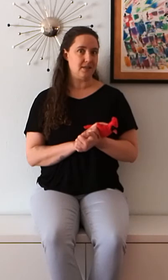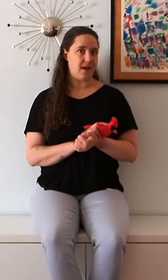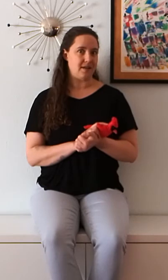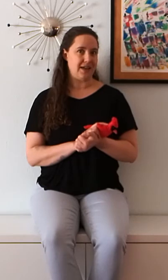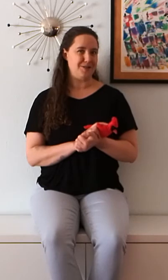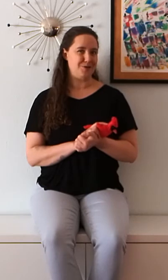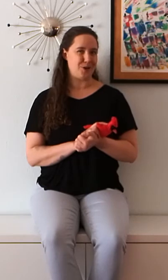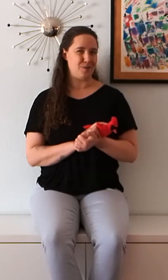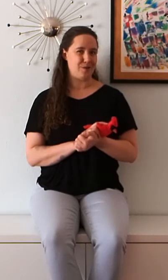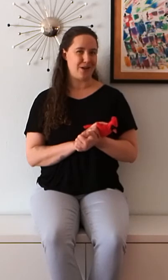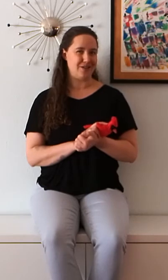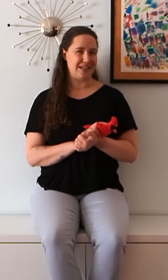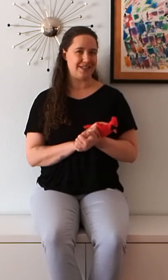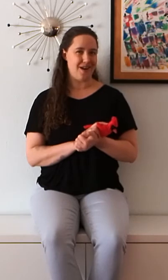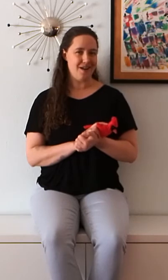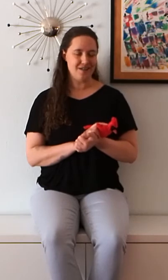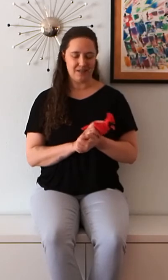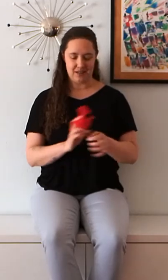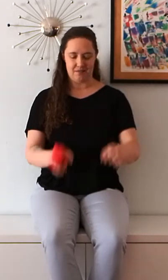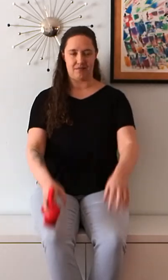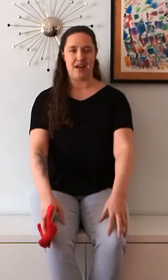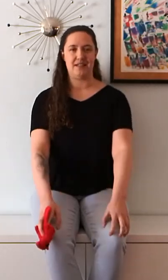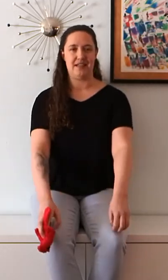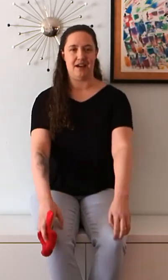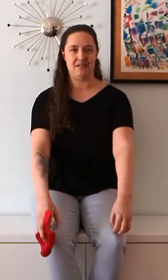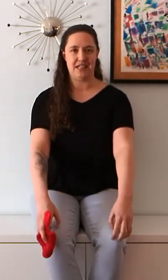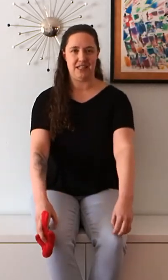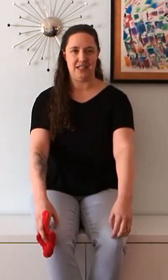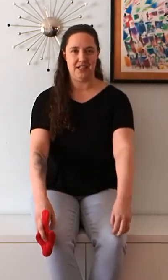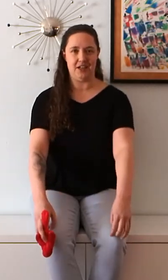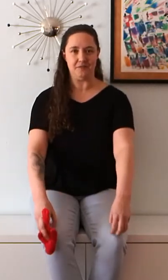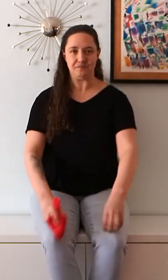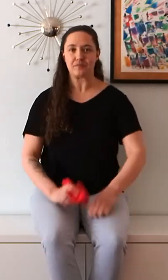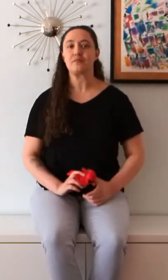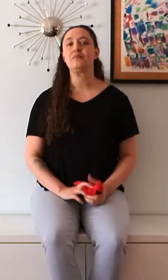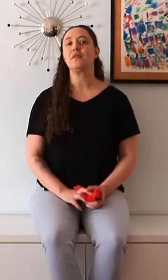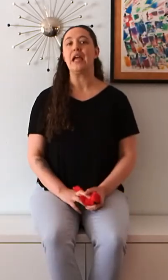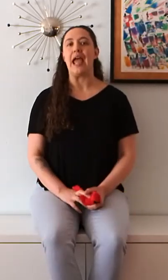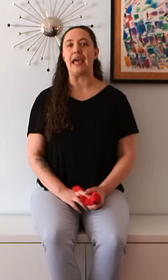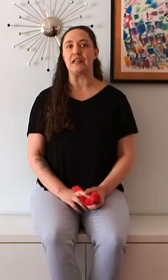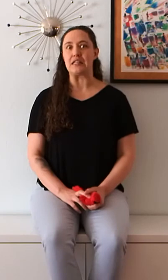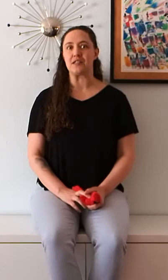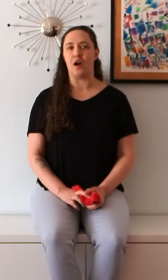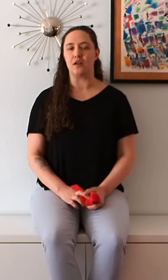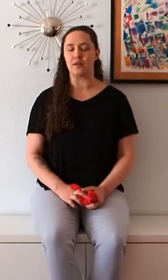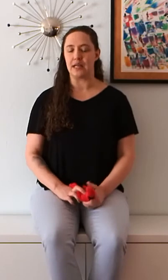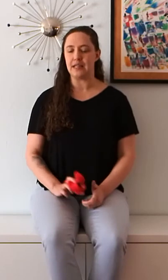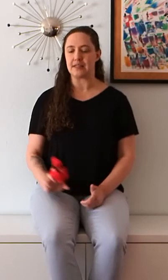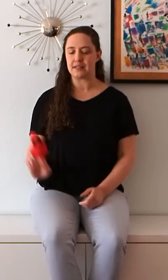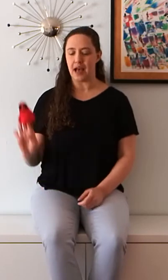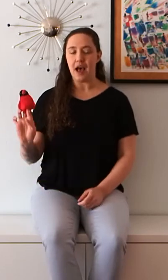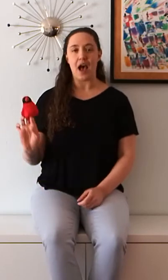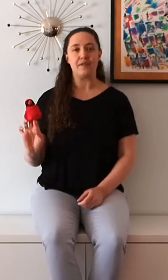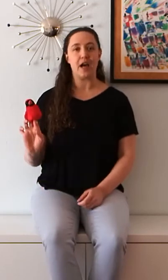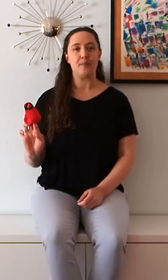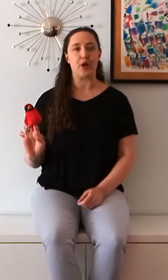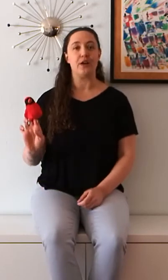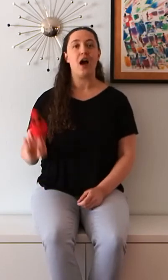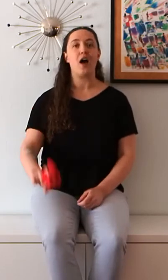Can you show me where your knees are? Right down here. And the song goes like this. I've got a bird on